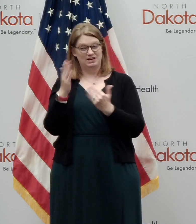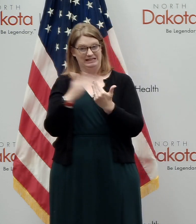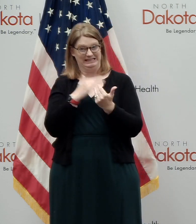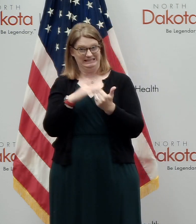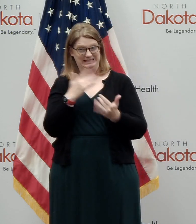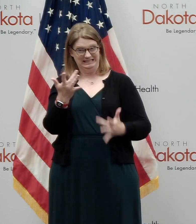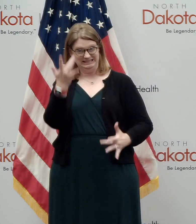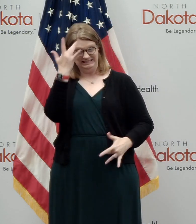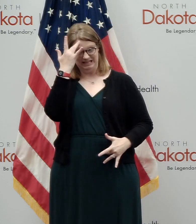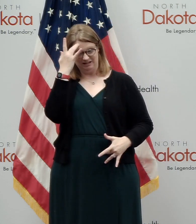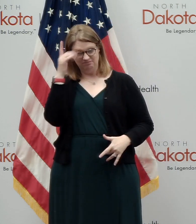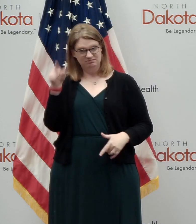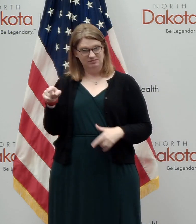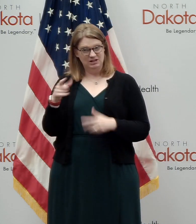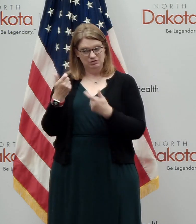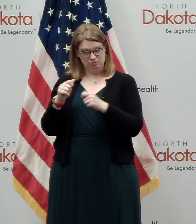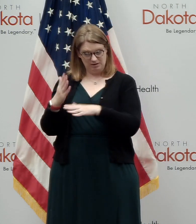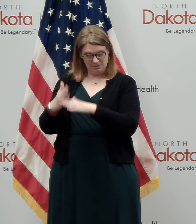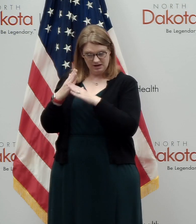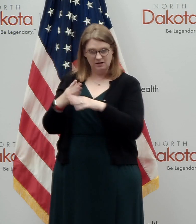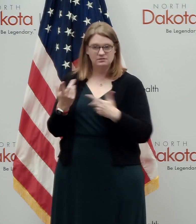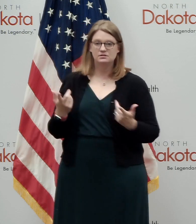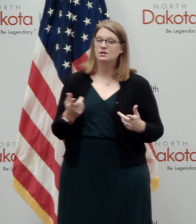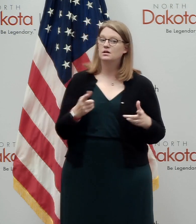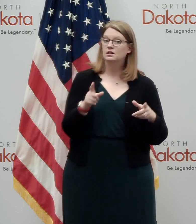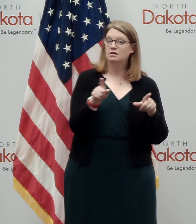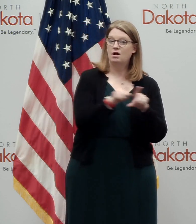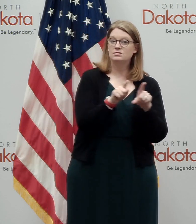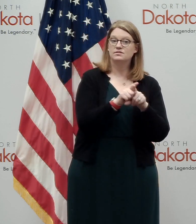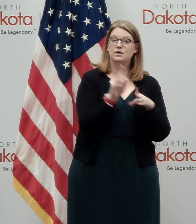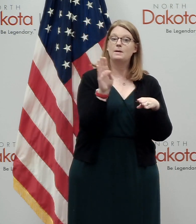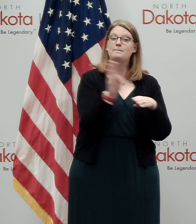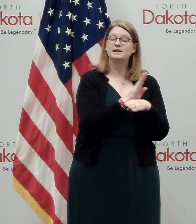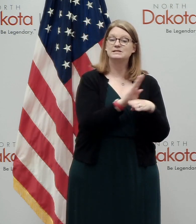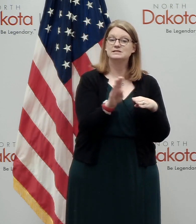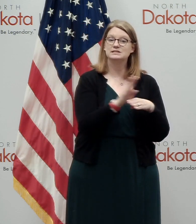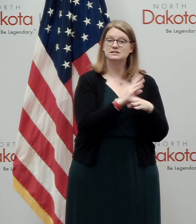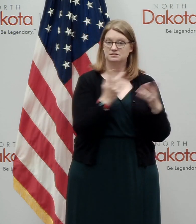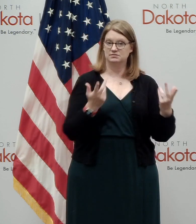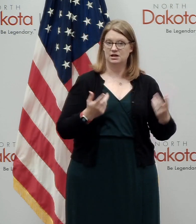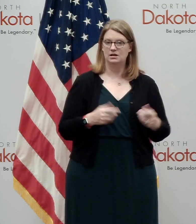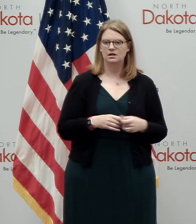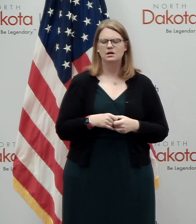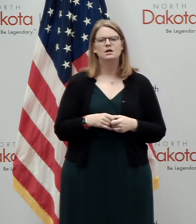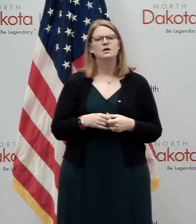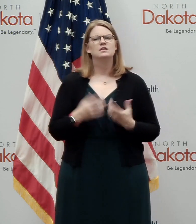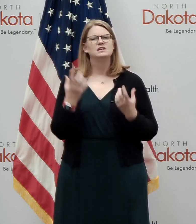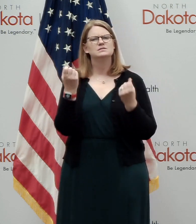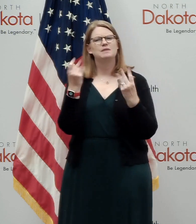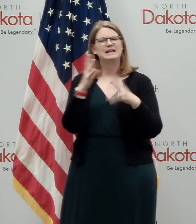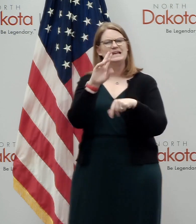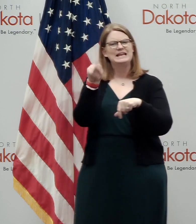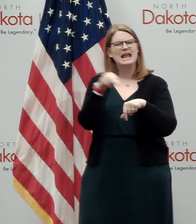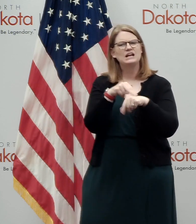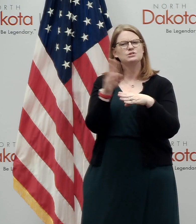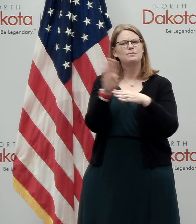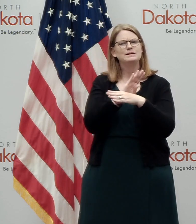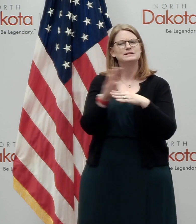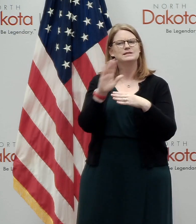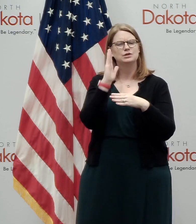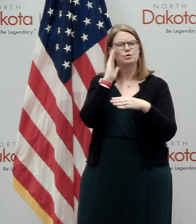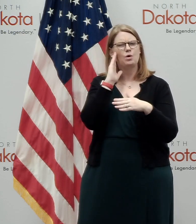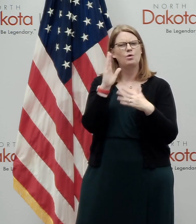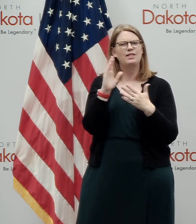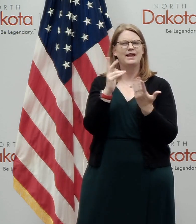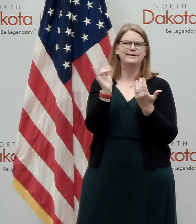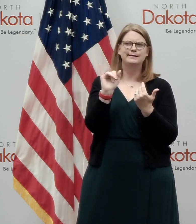that we're trying to protect. And it's also for commercial businesses, uh, to engage. We've seen a number of national commercial businesses, including all the big